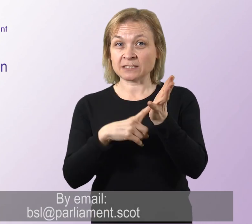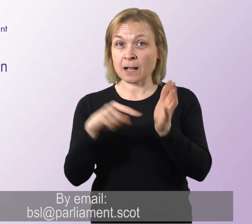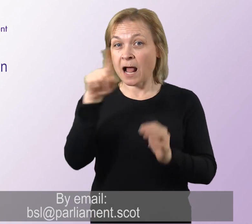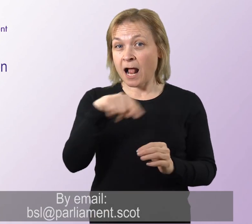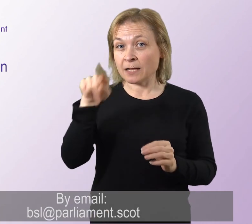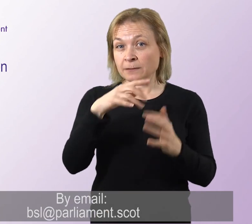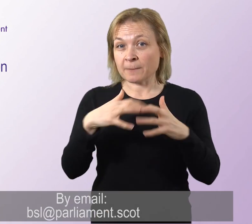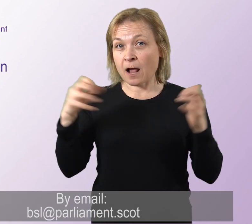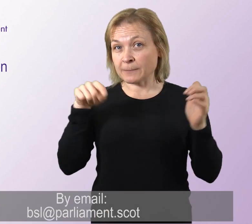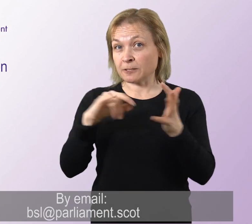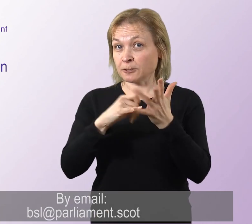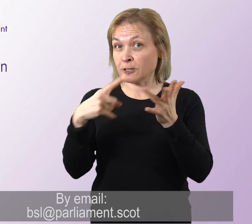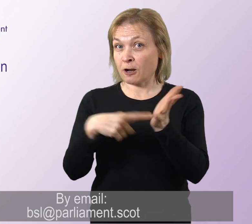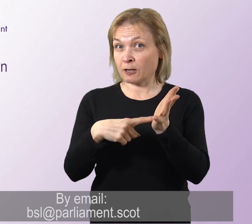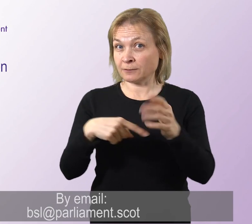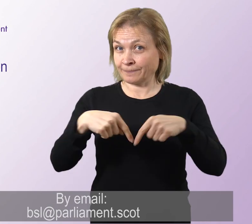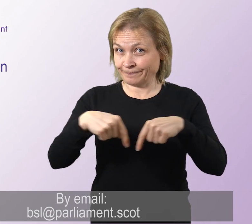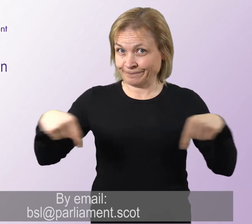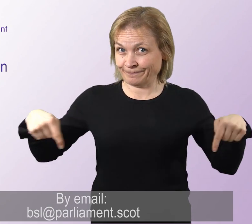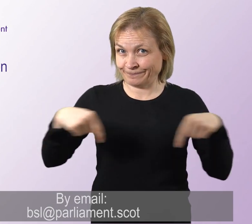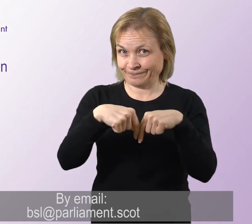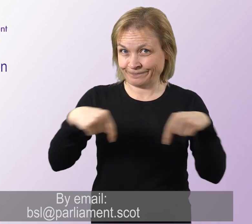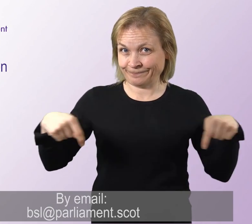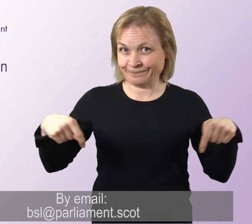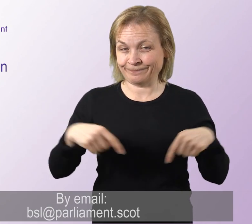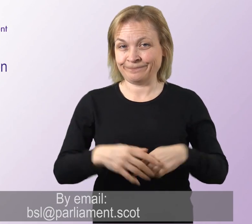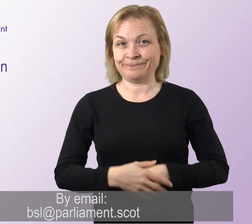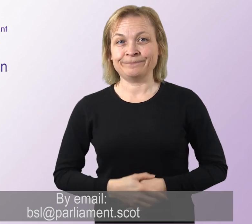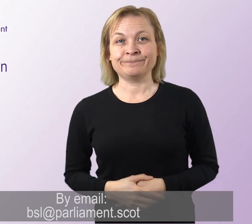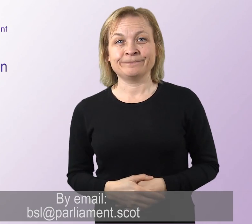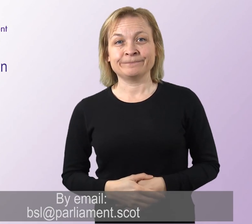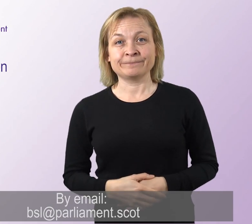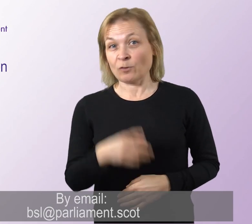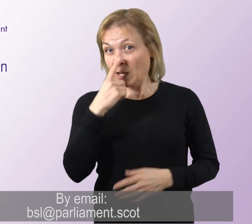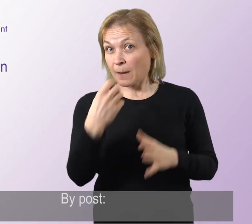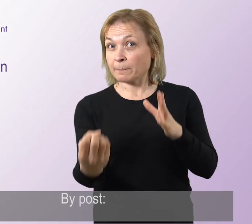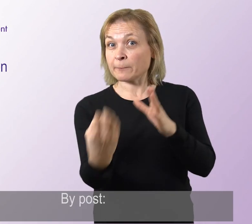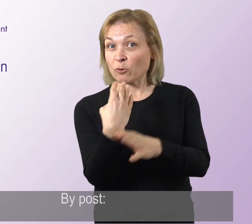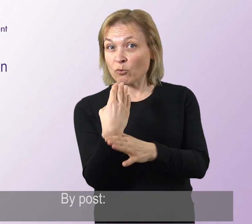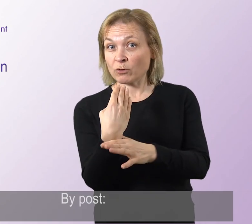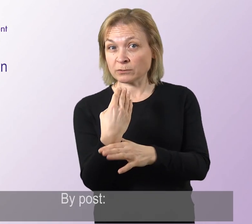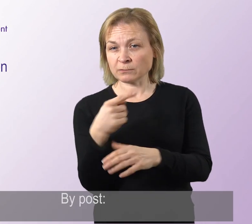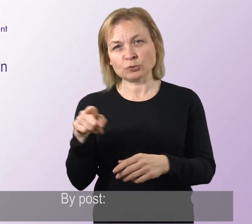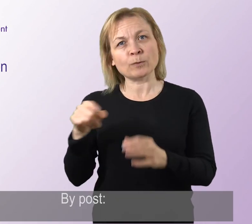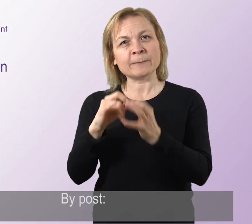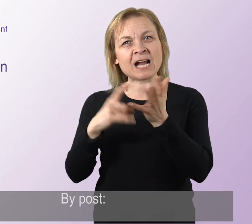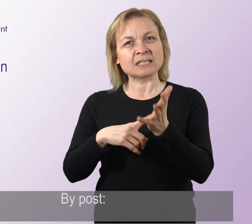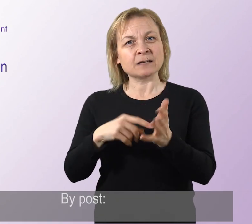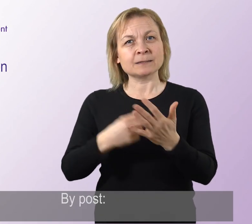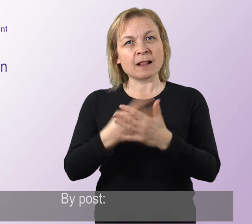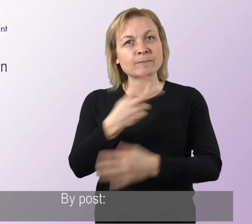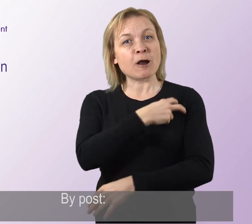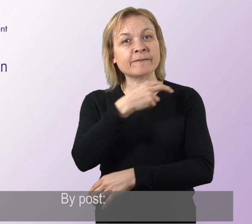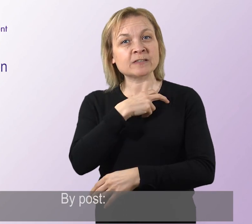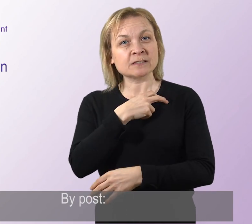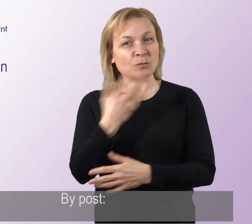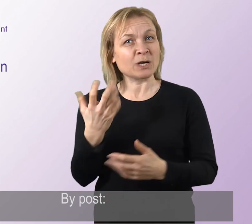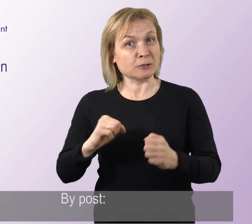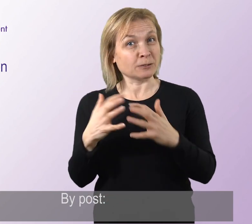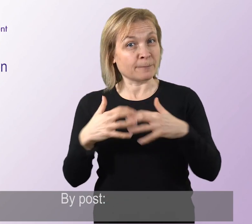By email bsl at parliament.scot By post BSL Development